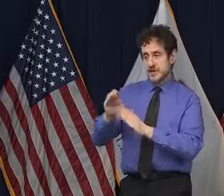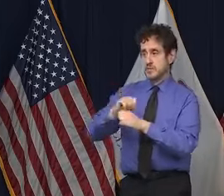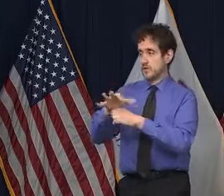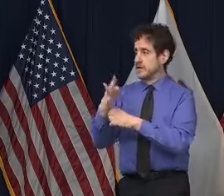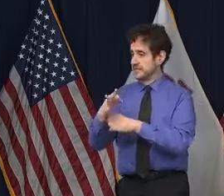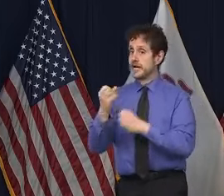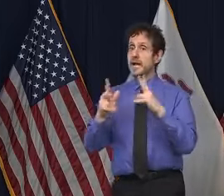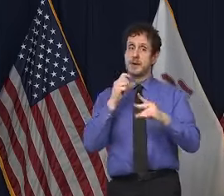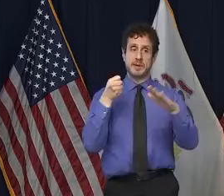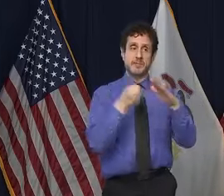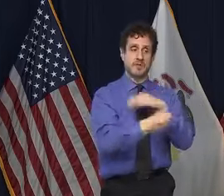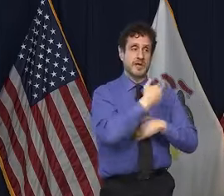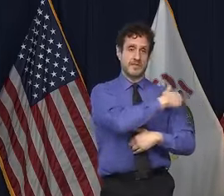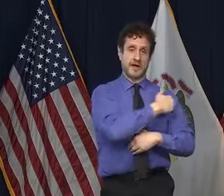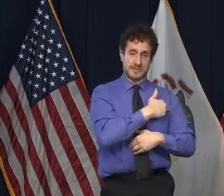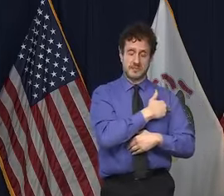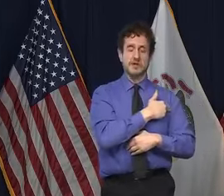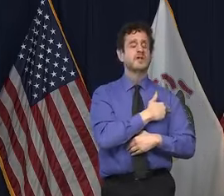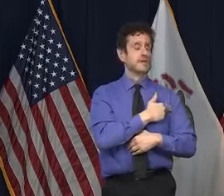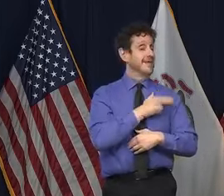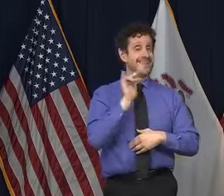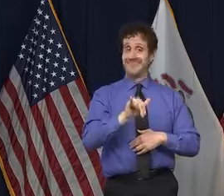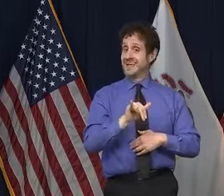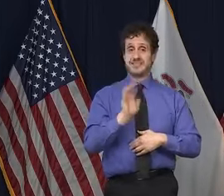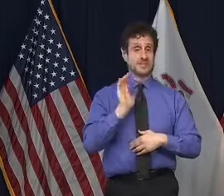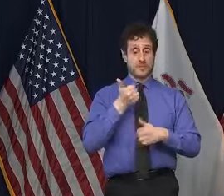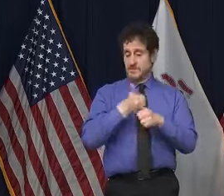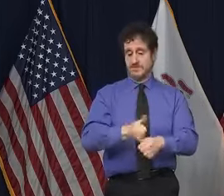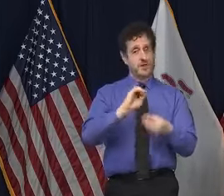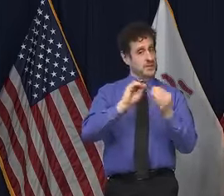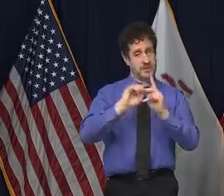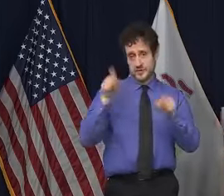the state as we have been all along. All right, thanks everyone. Thank you.